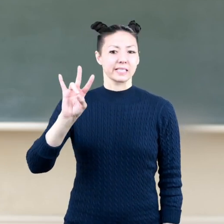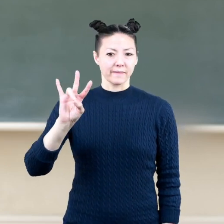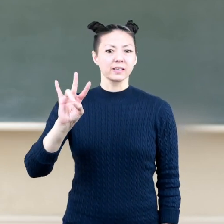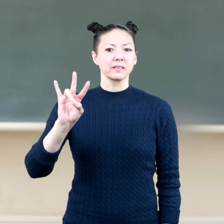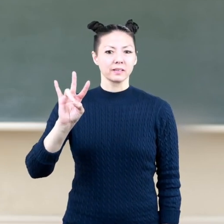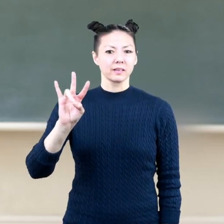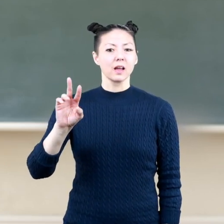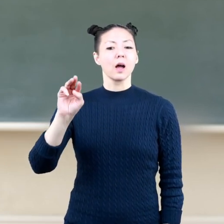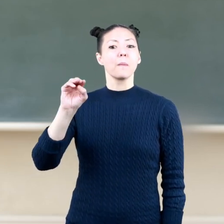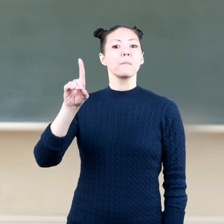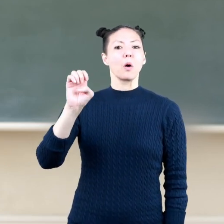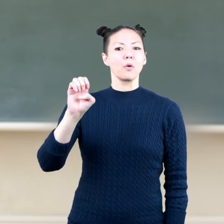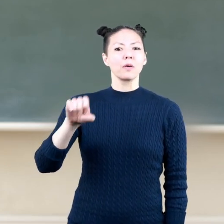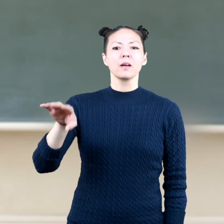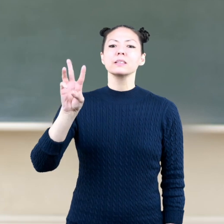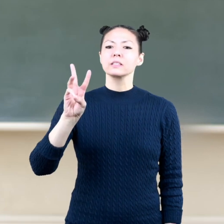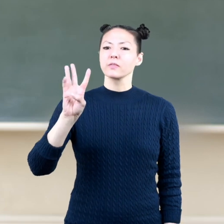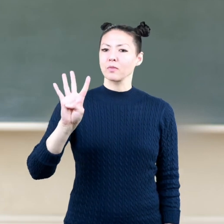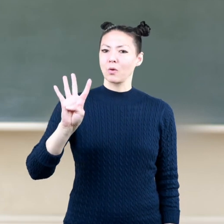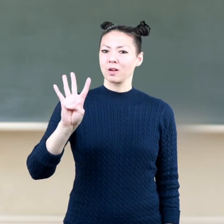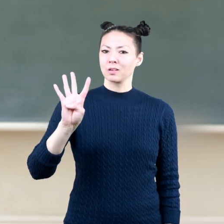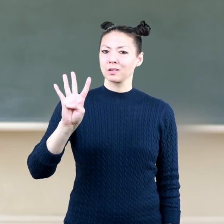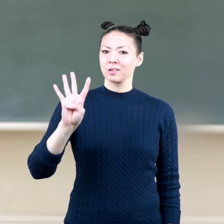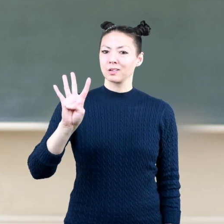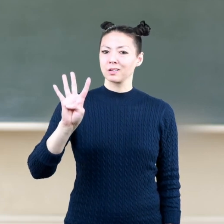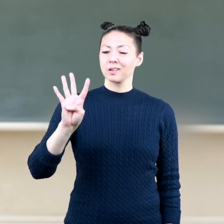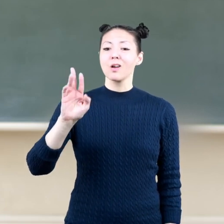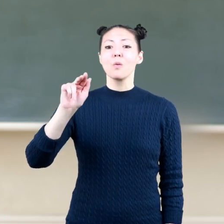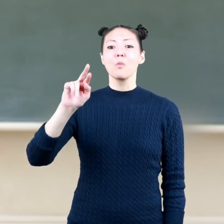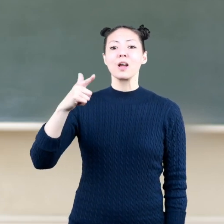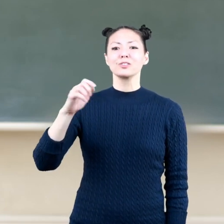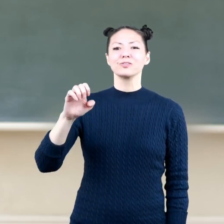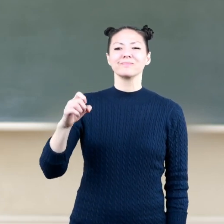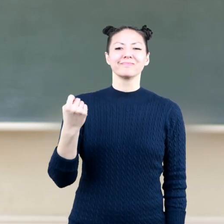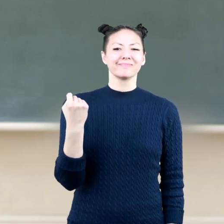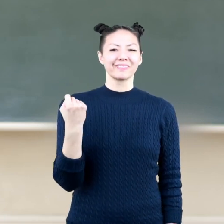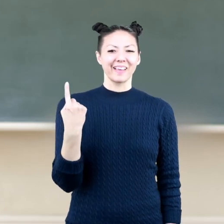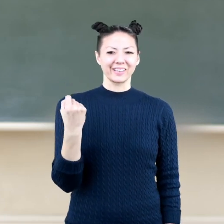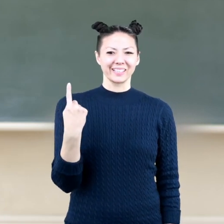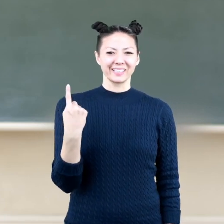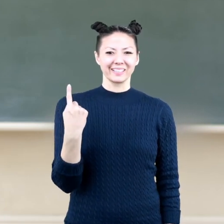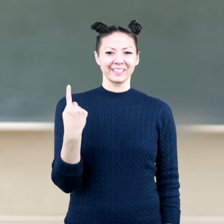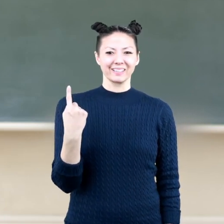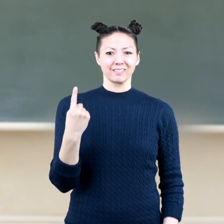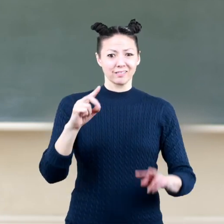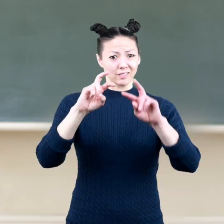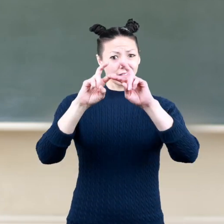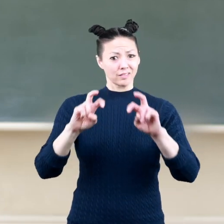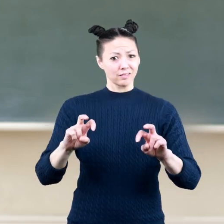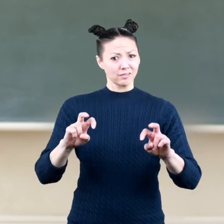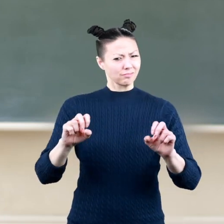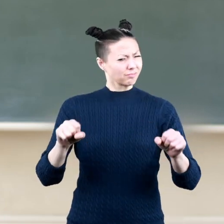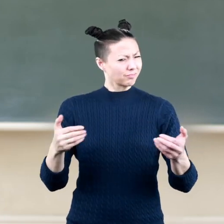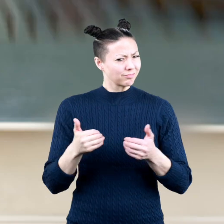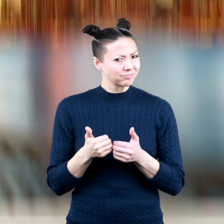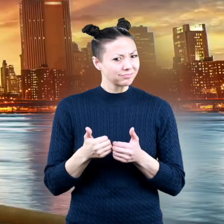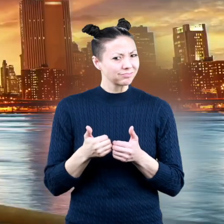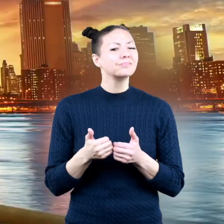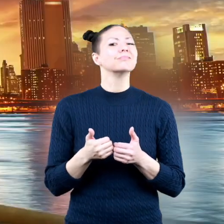the mode is 64 and the range is 11 how can this be analyzed the average